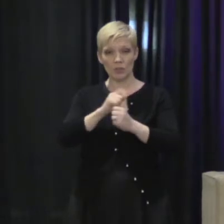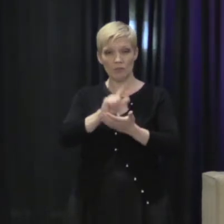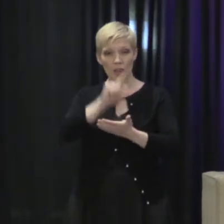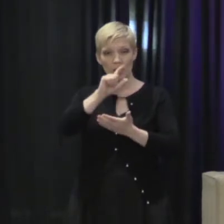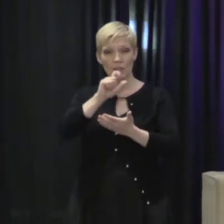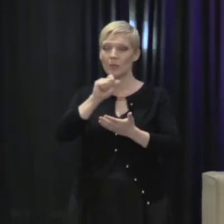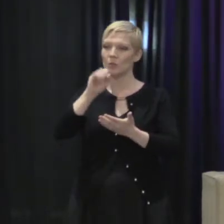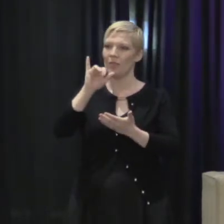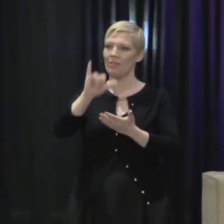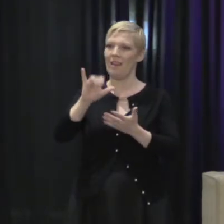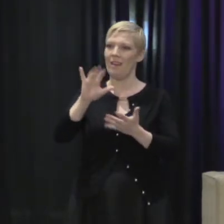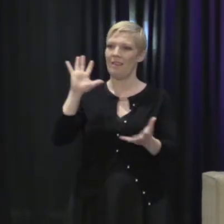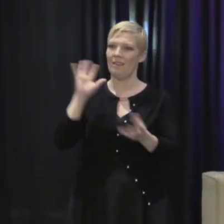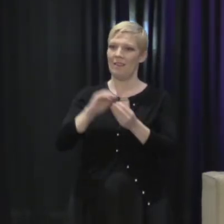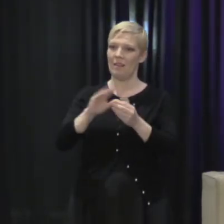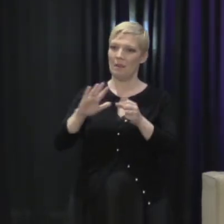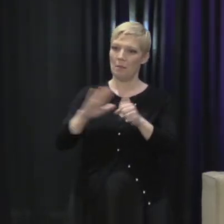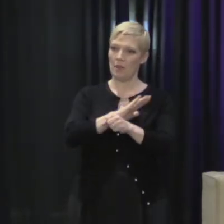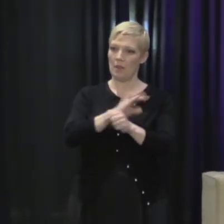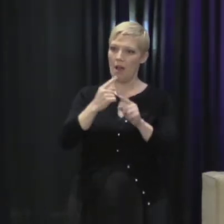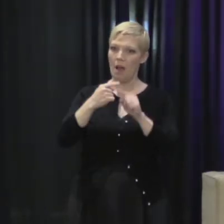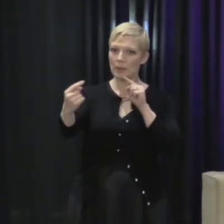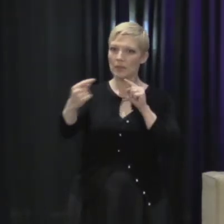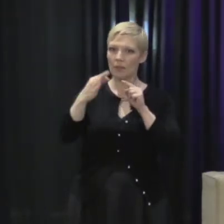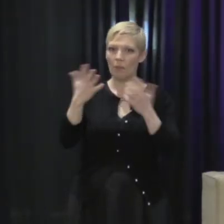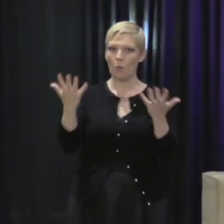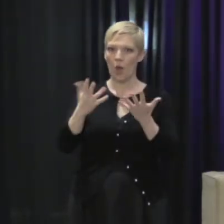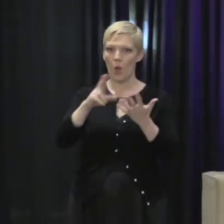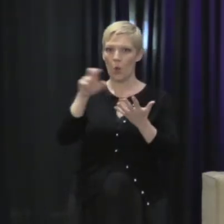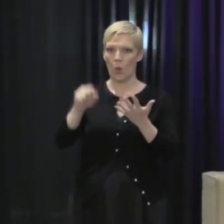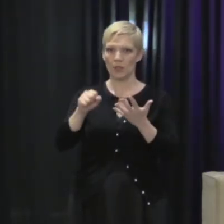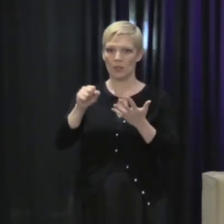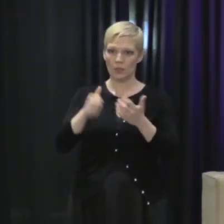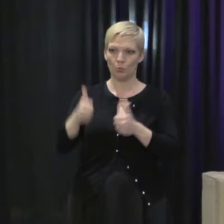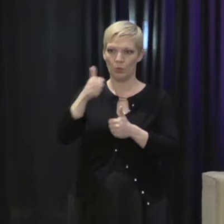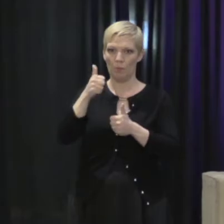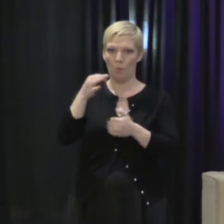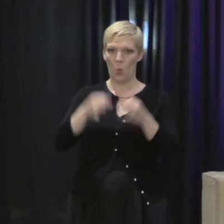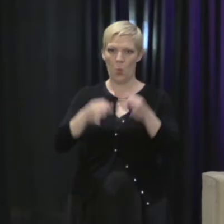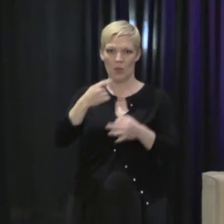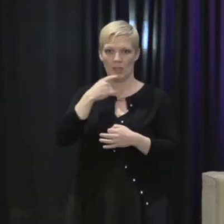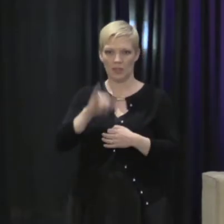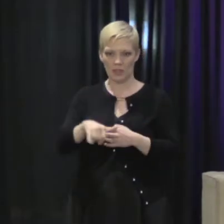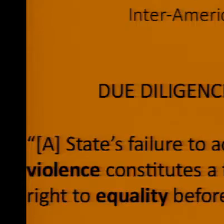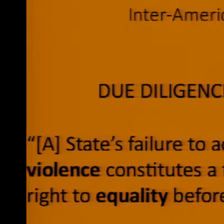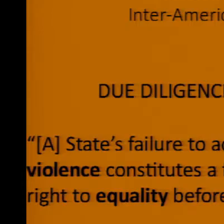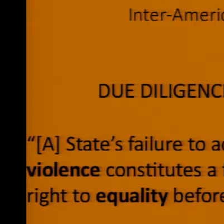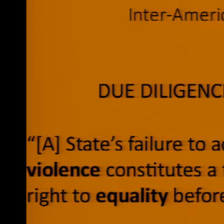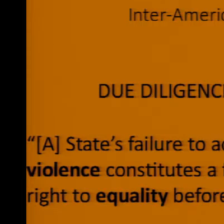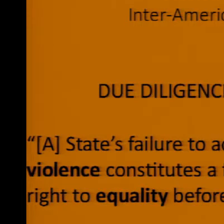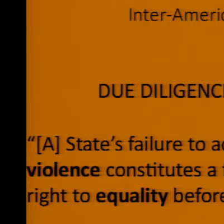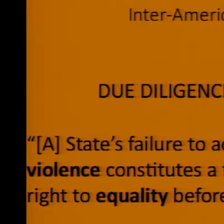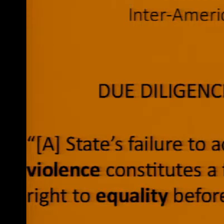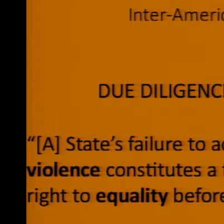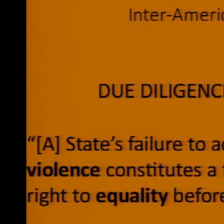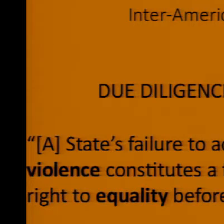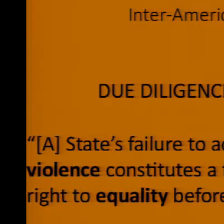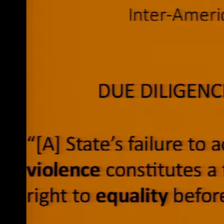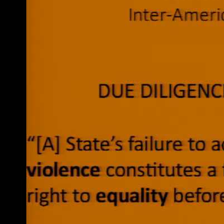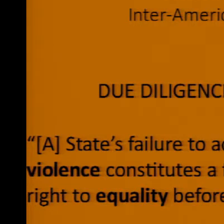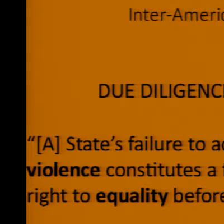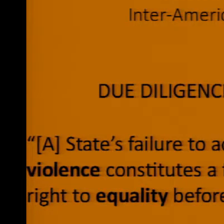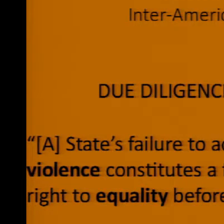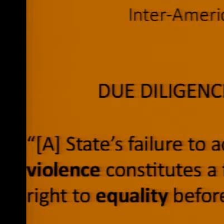So the complete opposite of what the U.S. Court says. And look at this language. I think this language is extremely powerful.